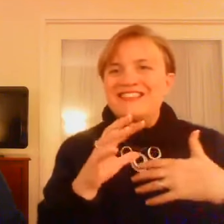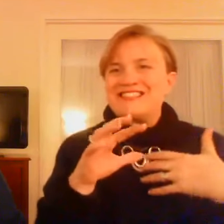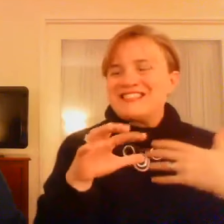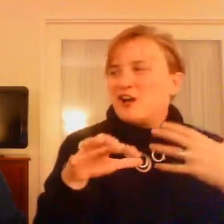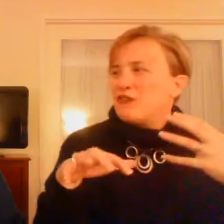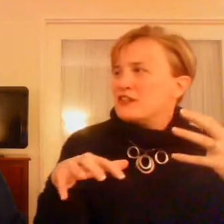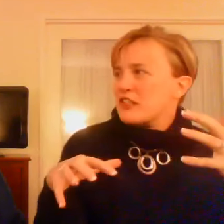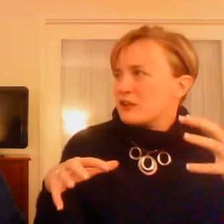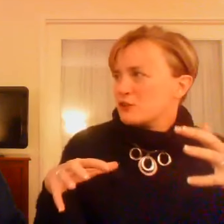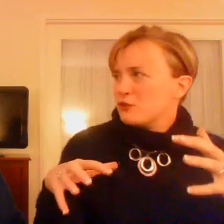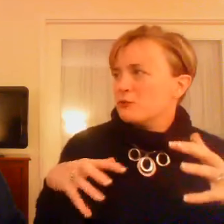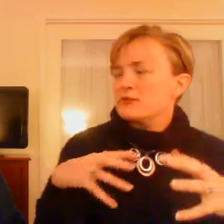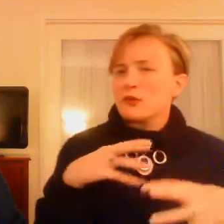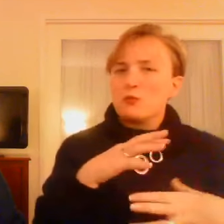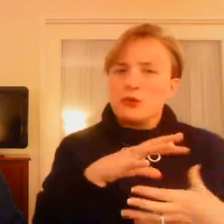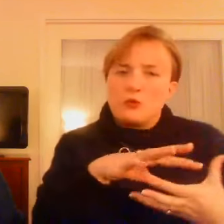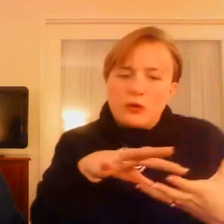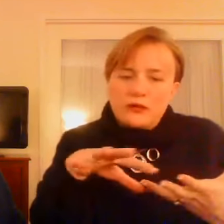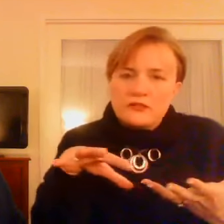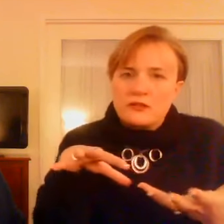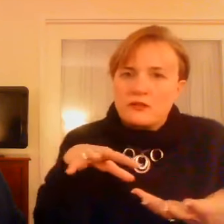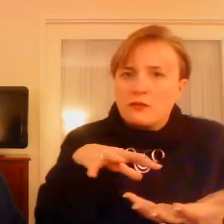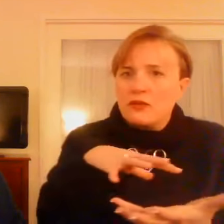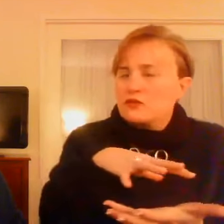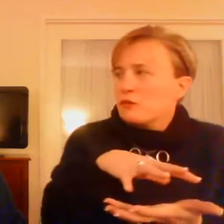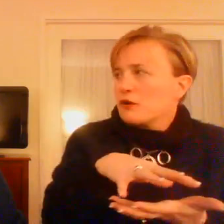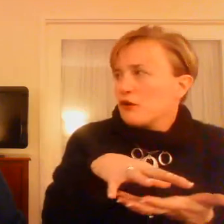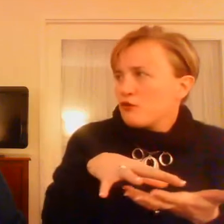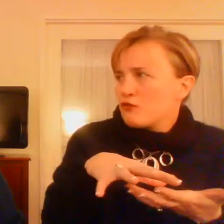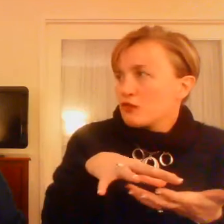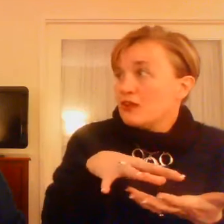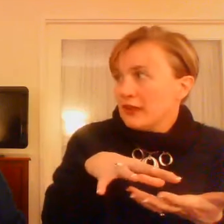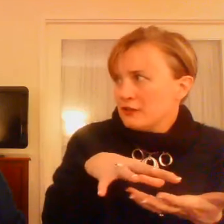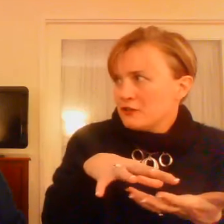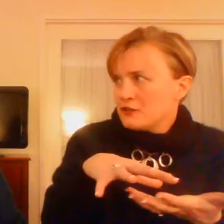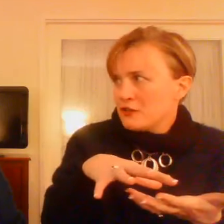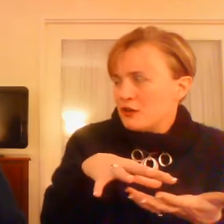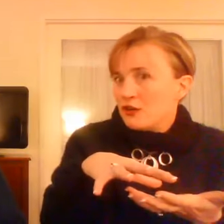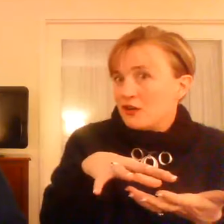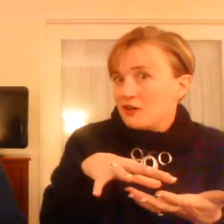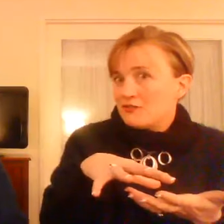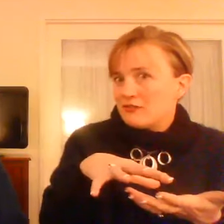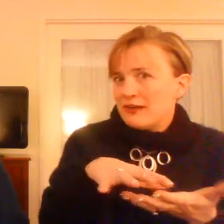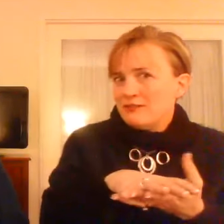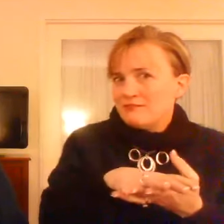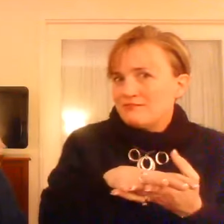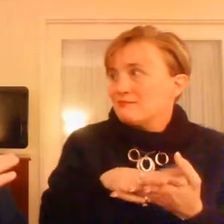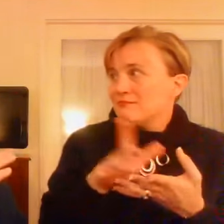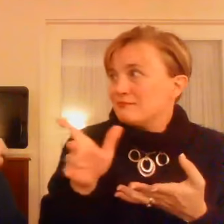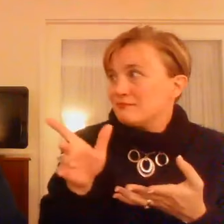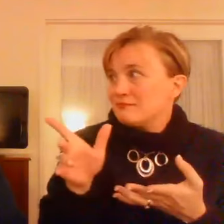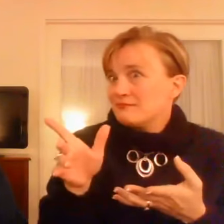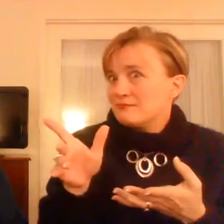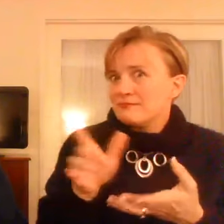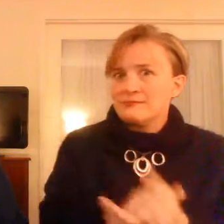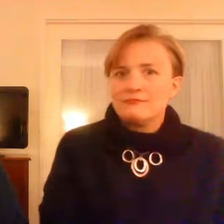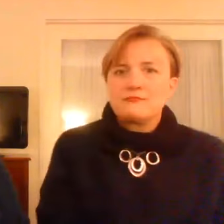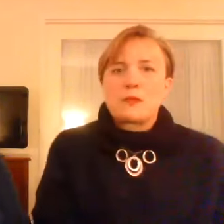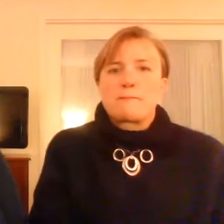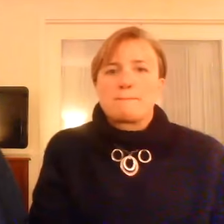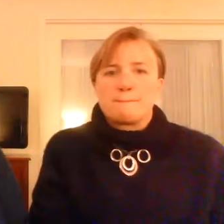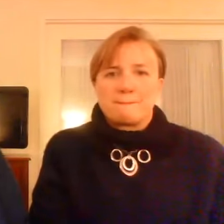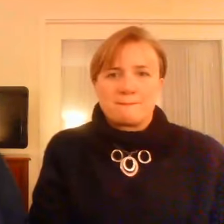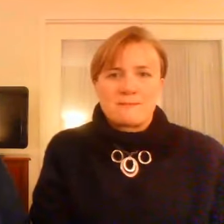of delve into that as a group and say, you know, what is it that we need to work on over lunch? And right. Hold on for the, for a second here.